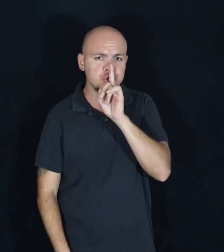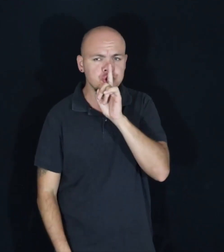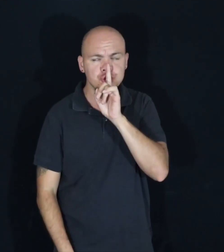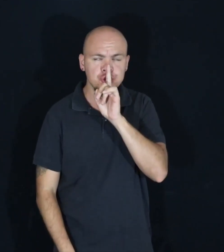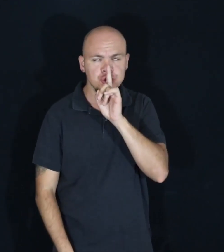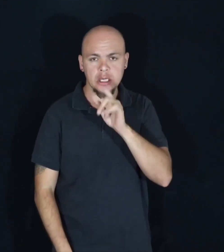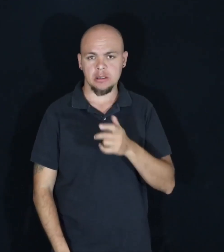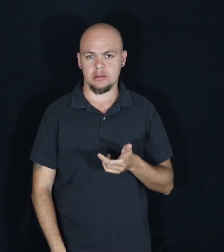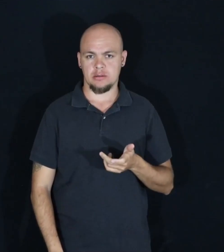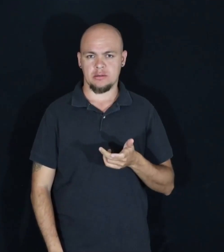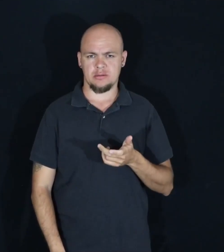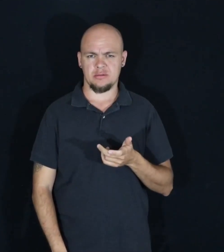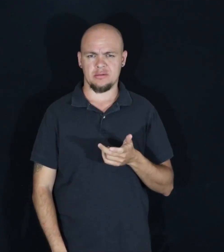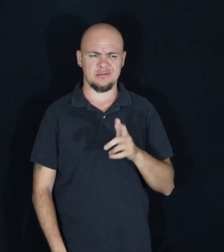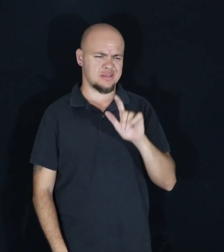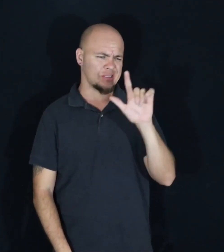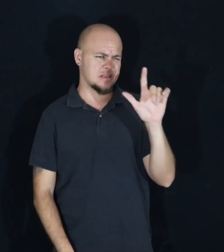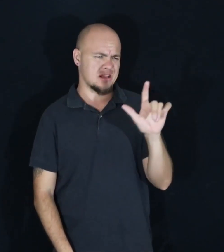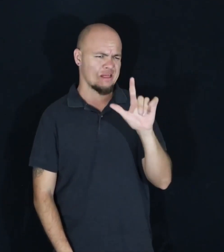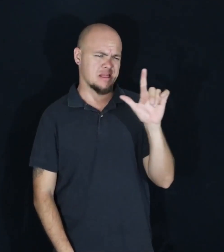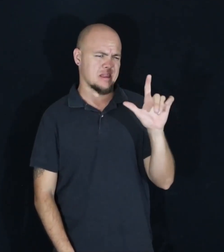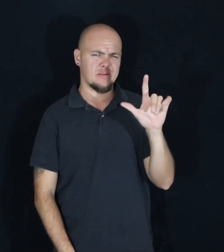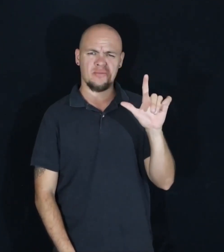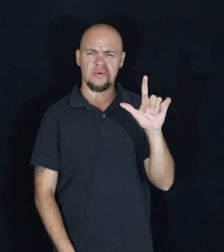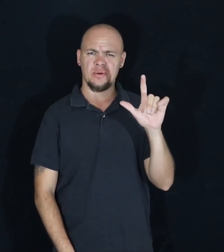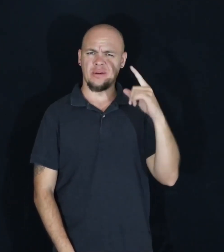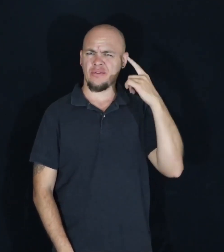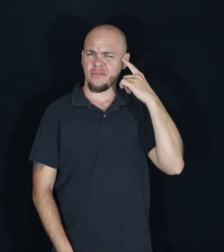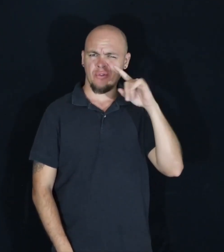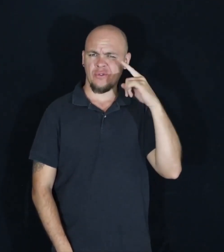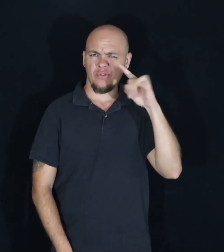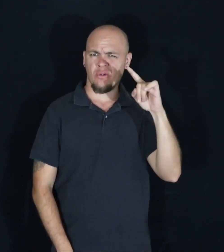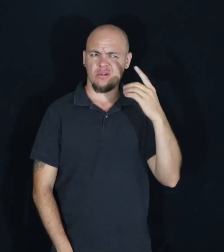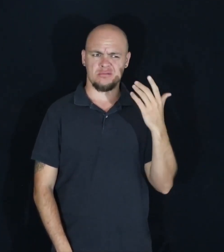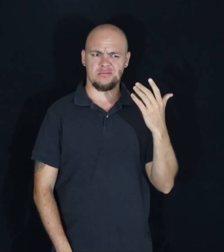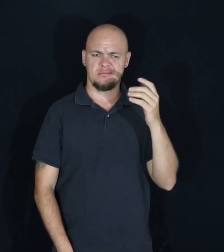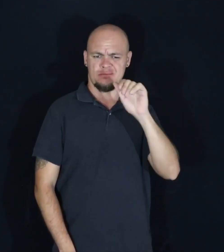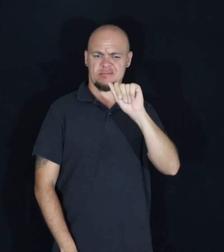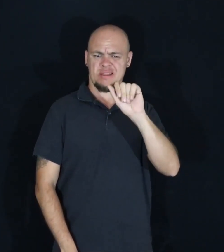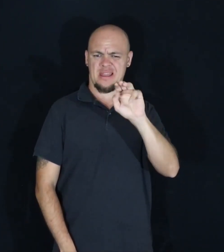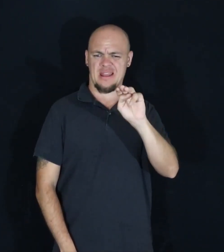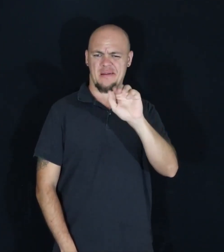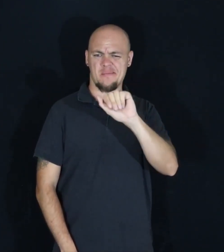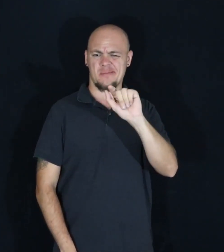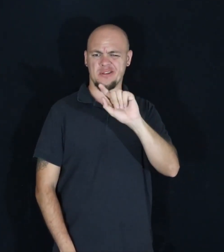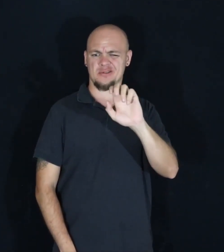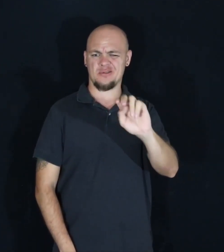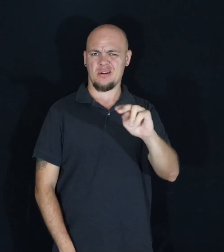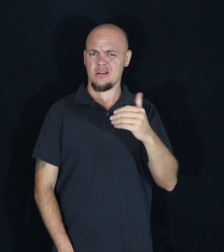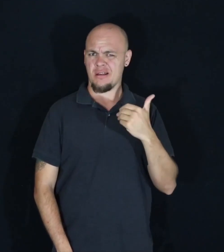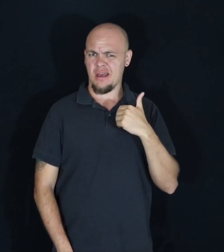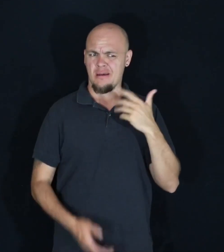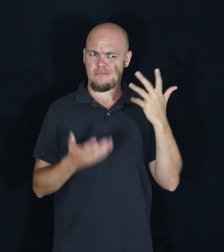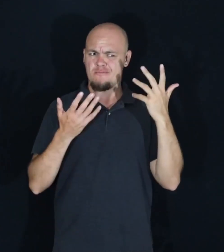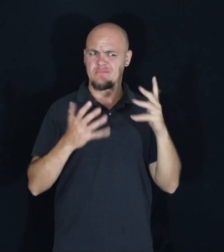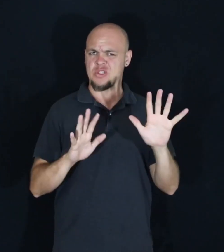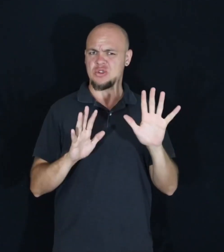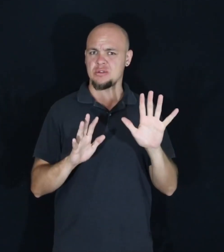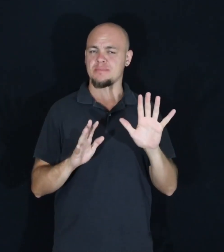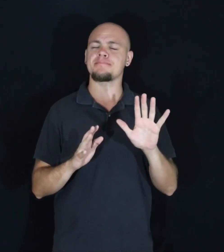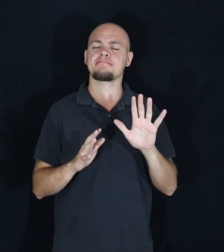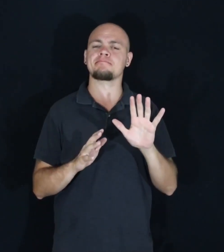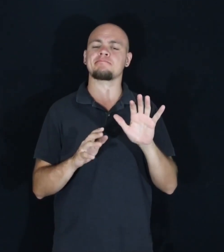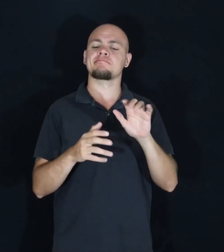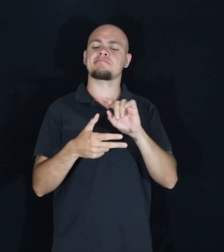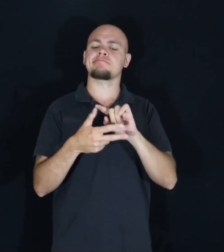What do we need libraries now that we have Amazon? These are just some of the